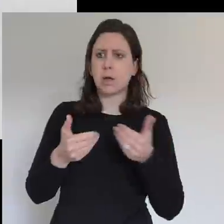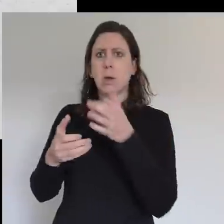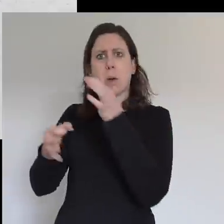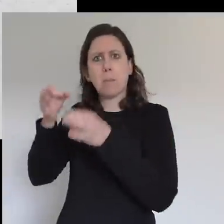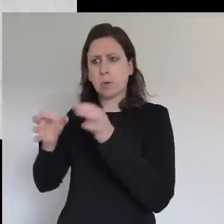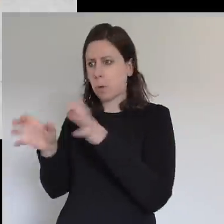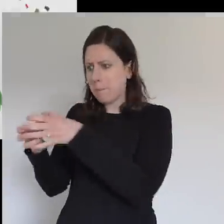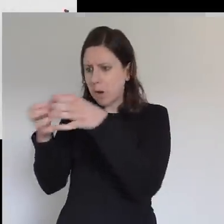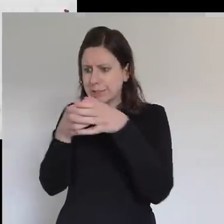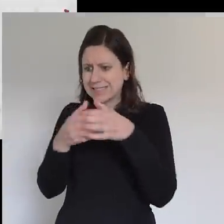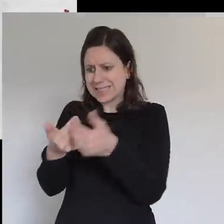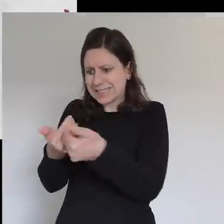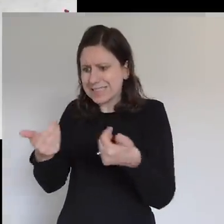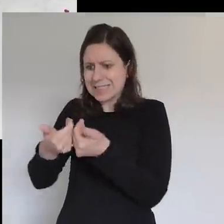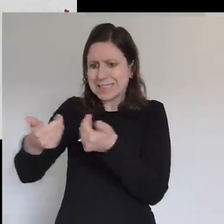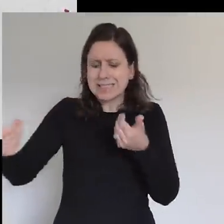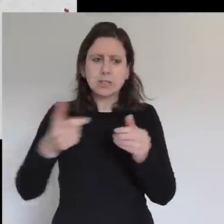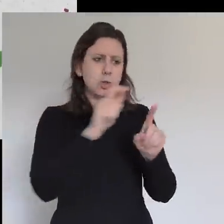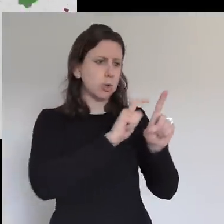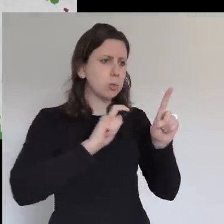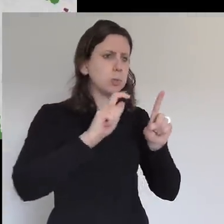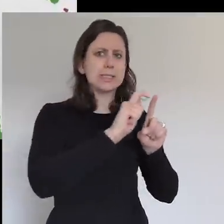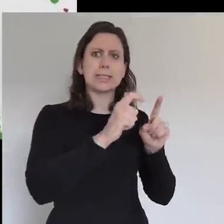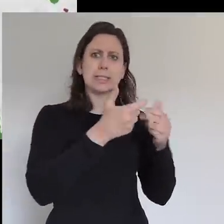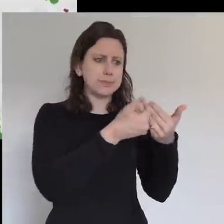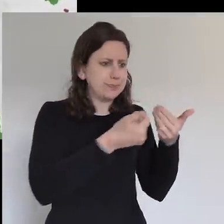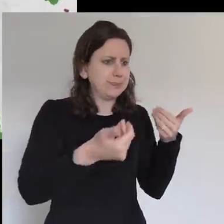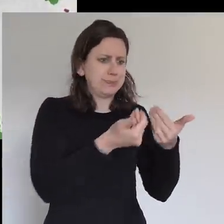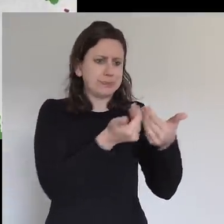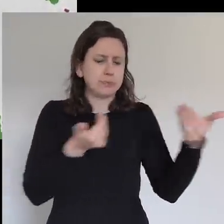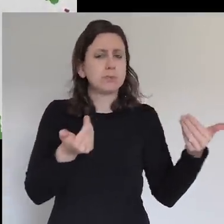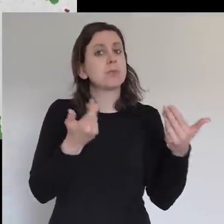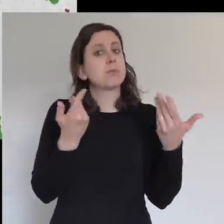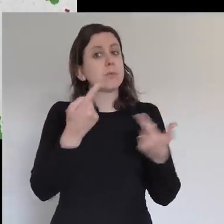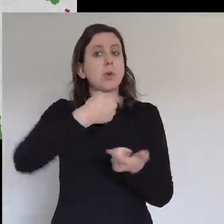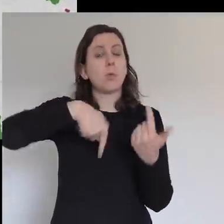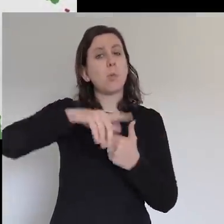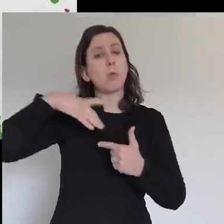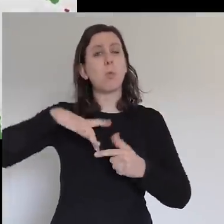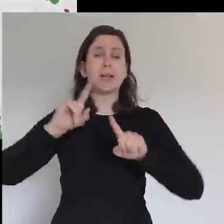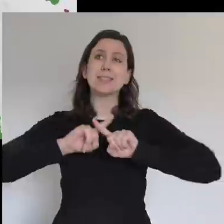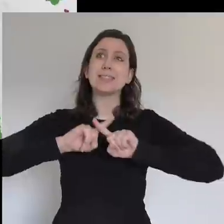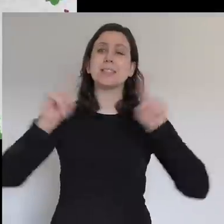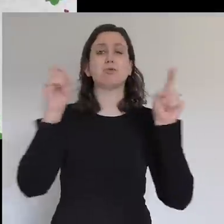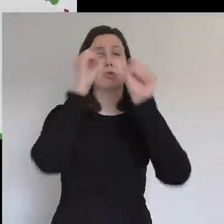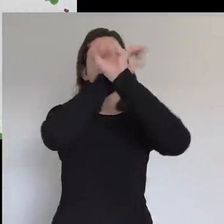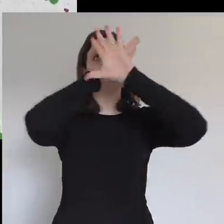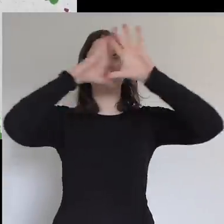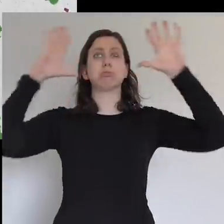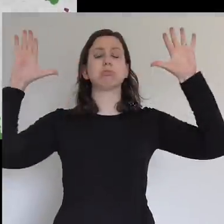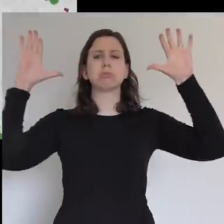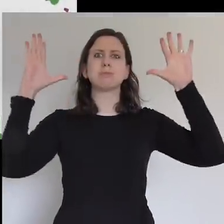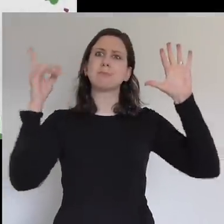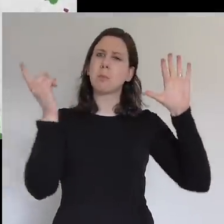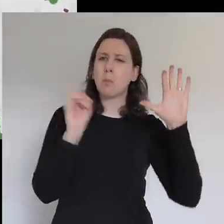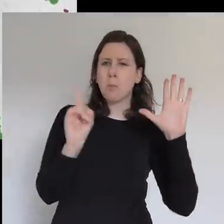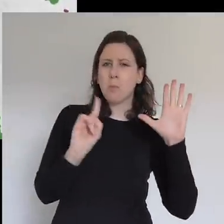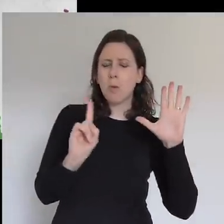parties, division in communities. But we're all for painting a different picture. One of a growing, vibrant,